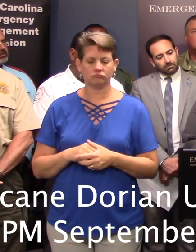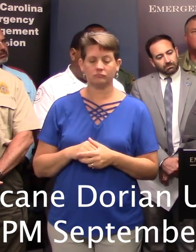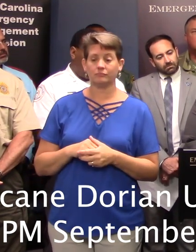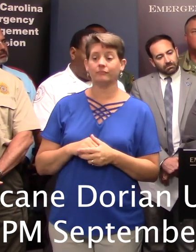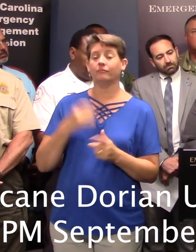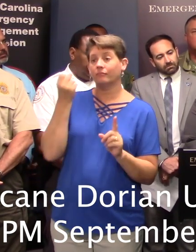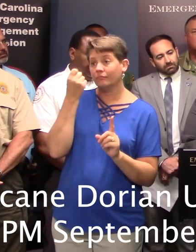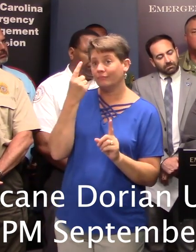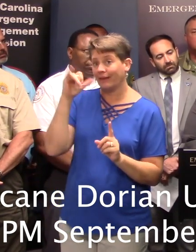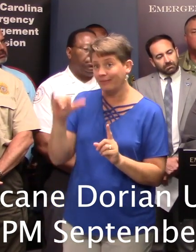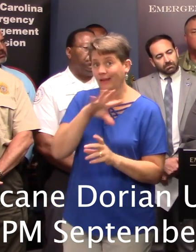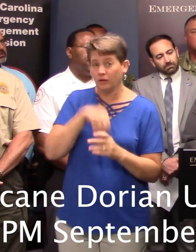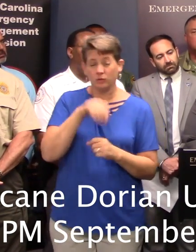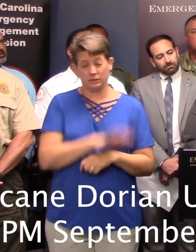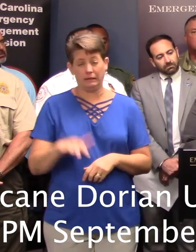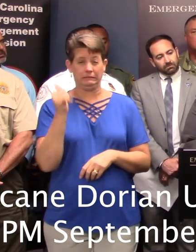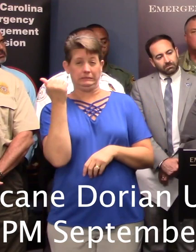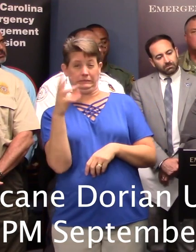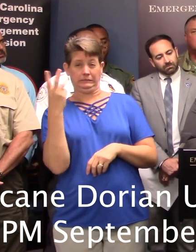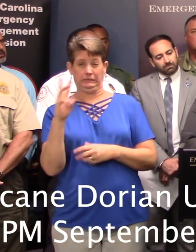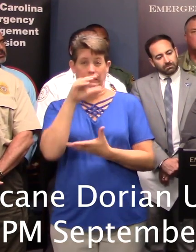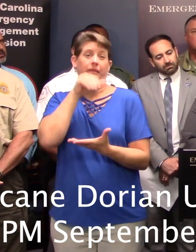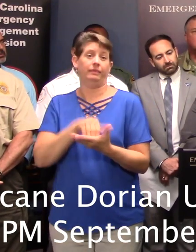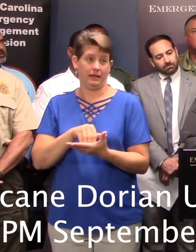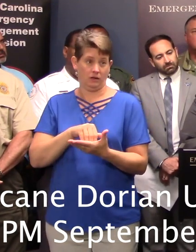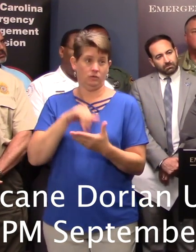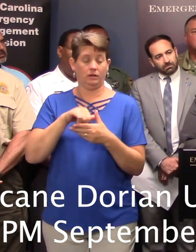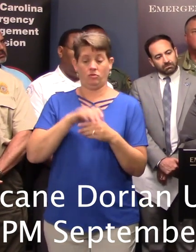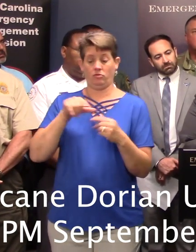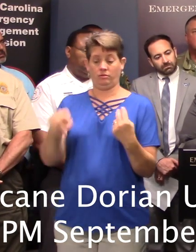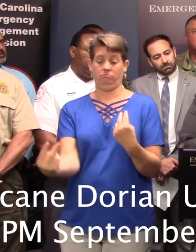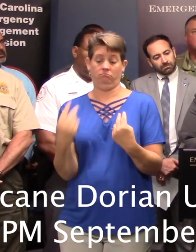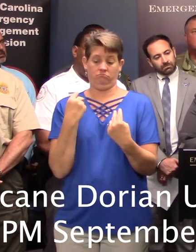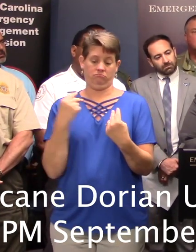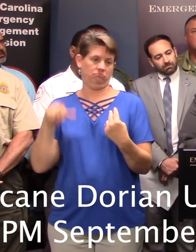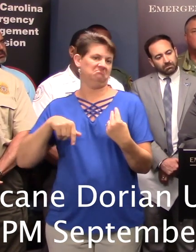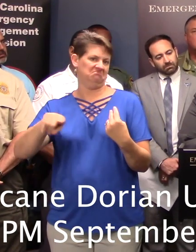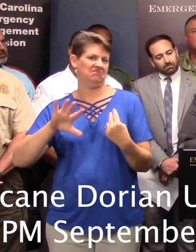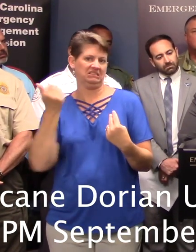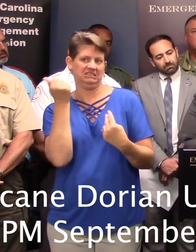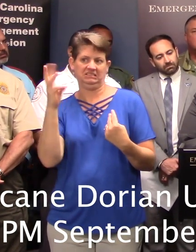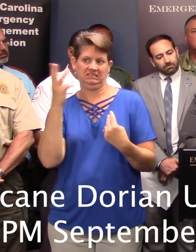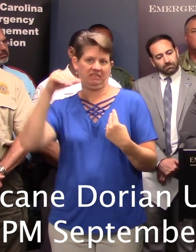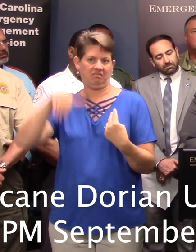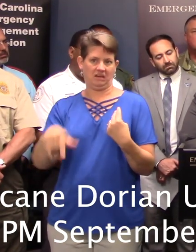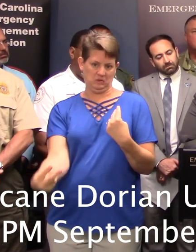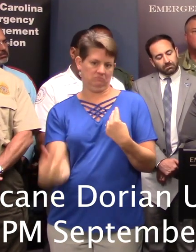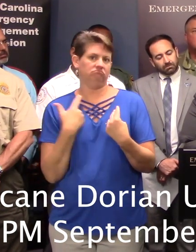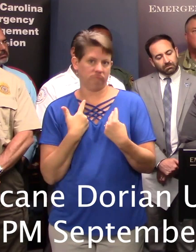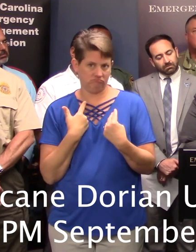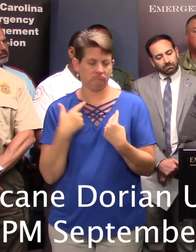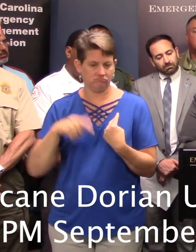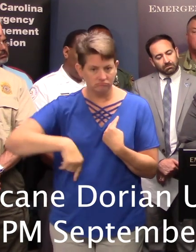that includes 16,000 vehicles that traveled on the reverse side alone heading westbound out of